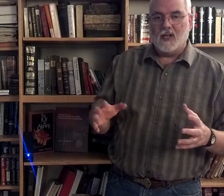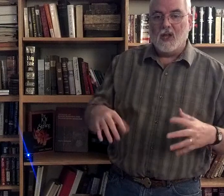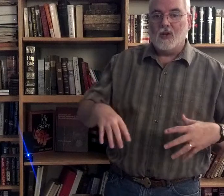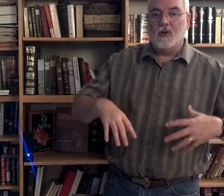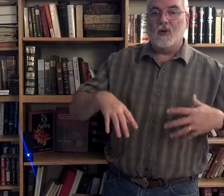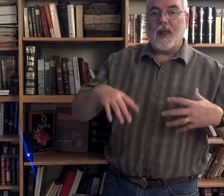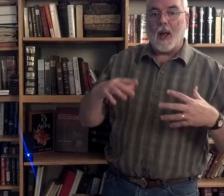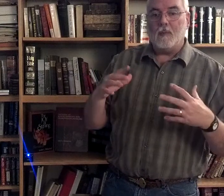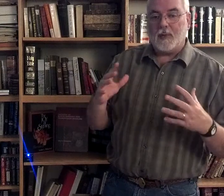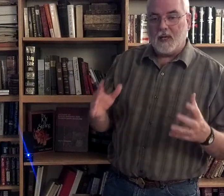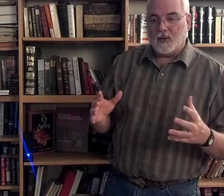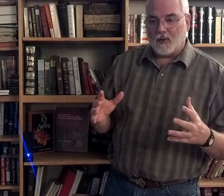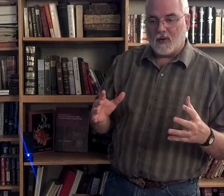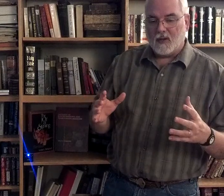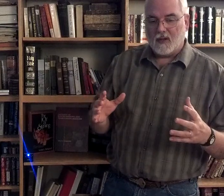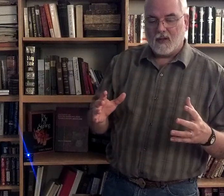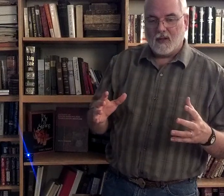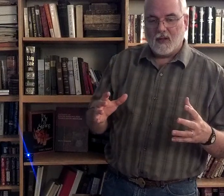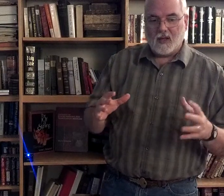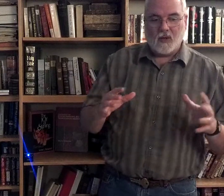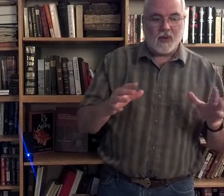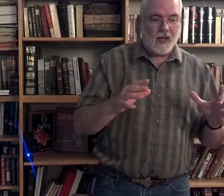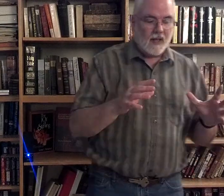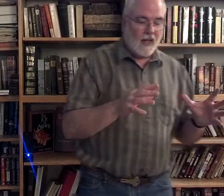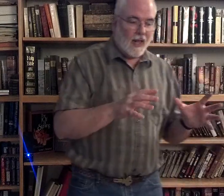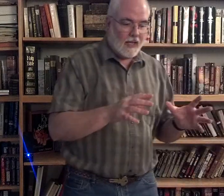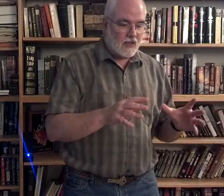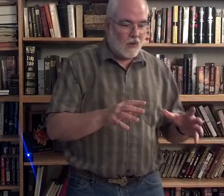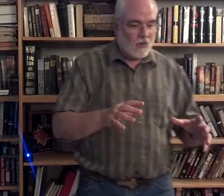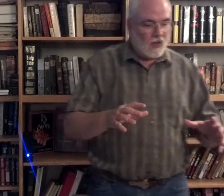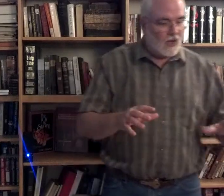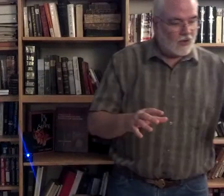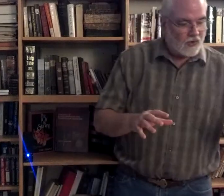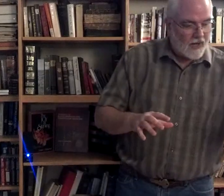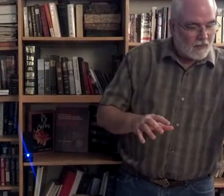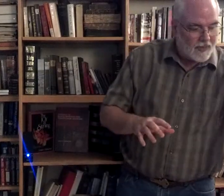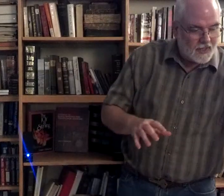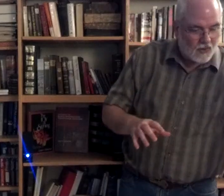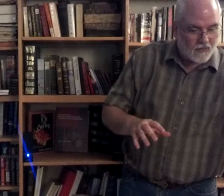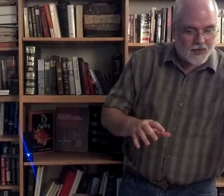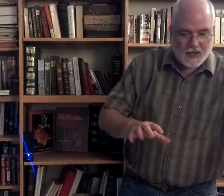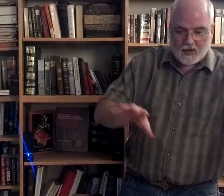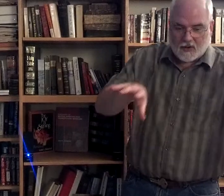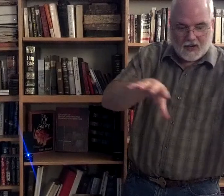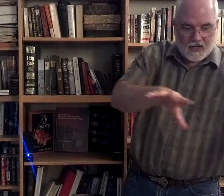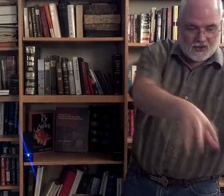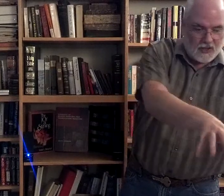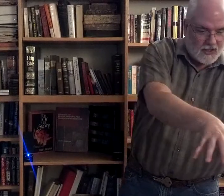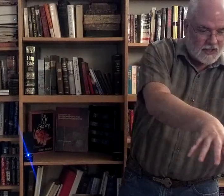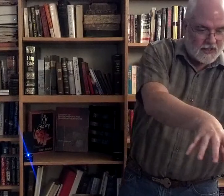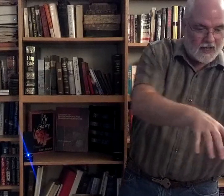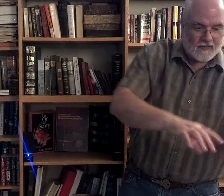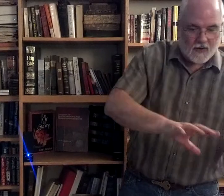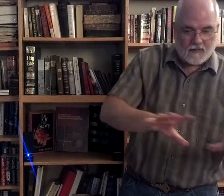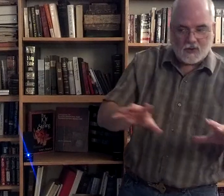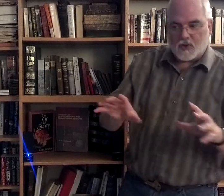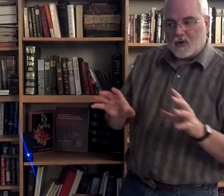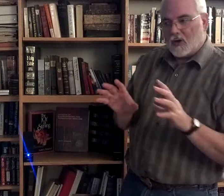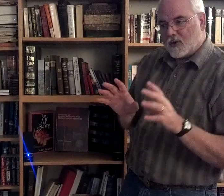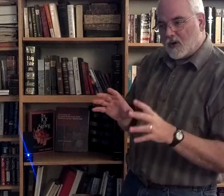you're now Peter. Okay? And so, you're now Peter over here, and Jesus is standing in front of you, so you're going to turn